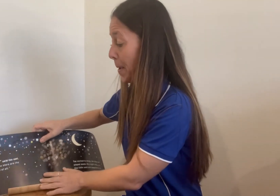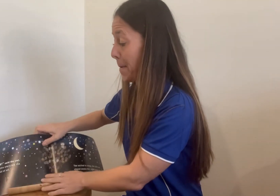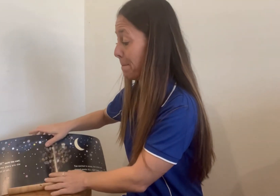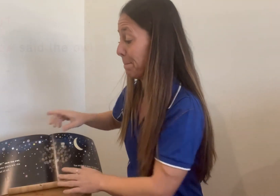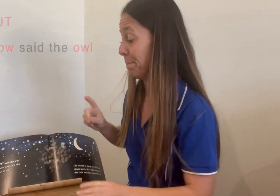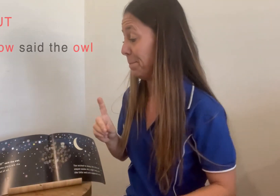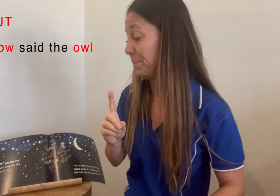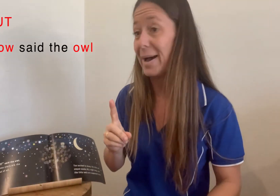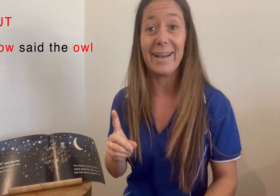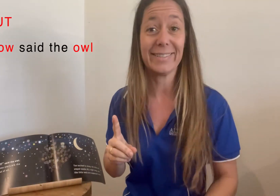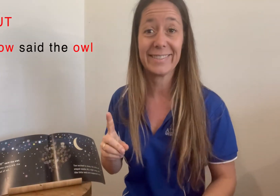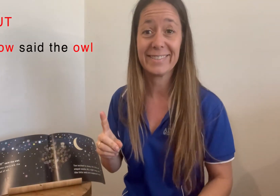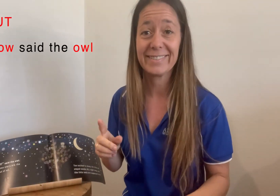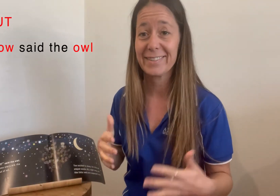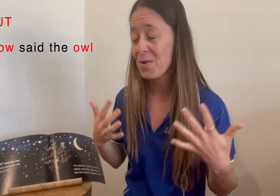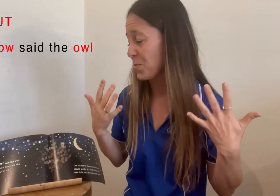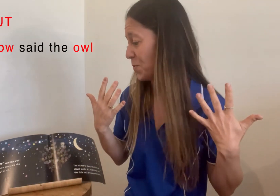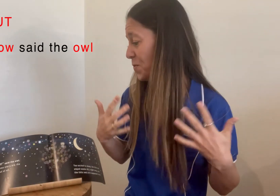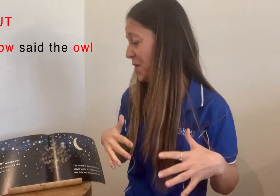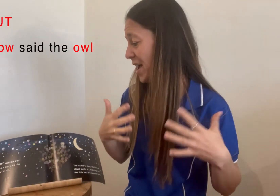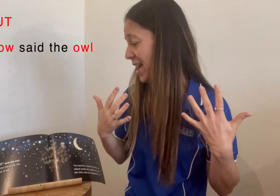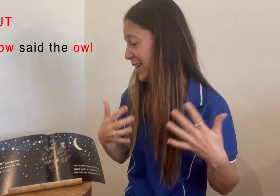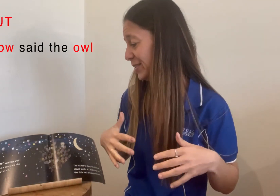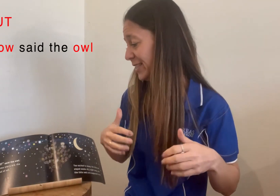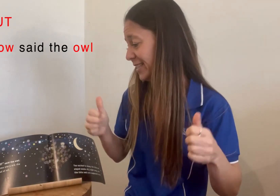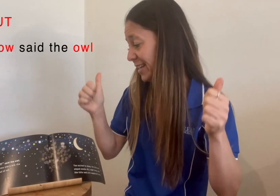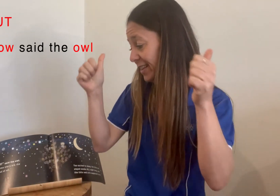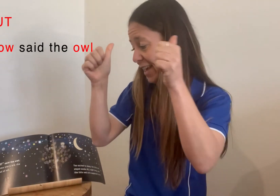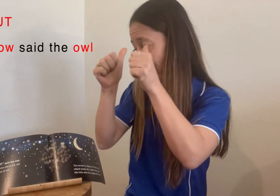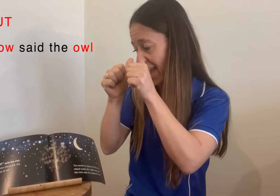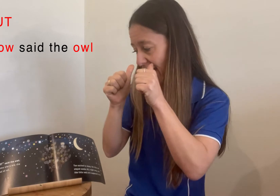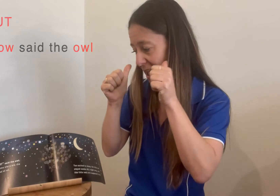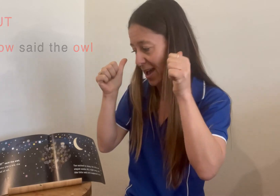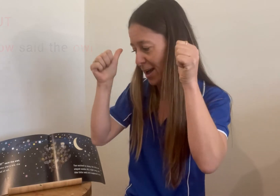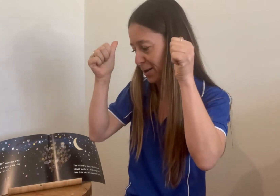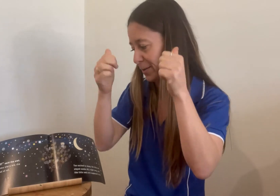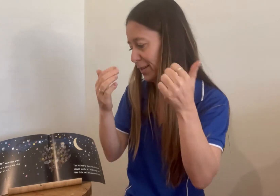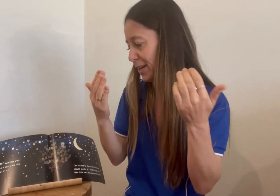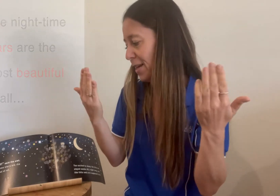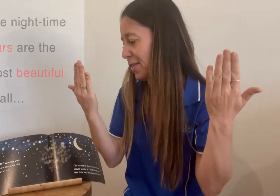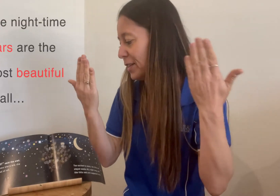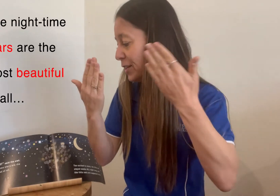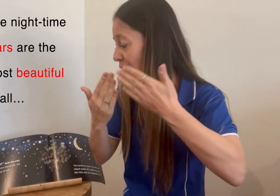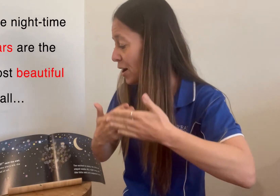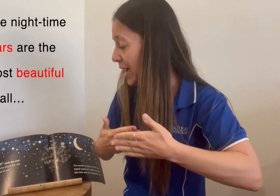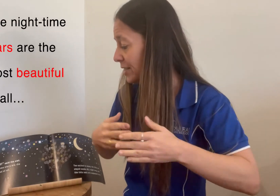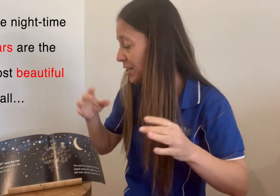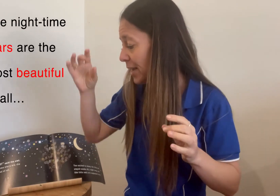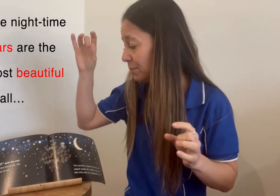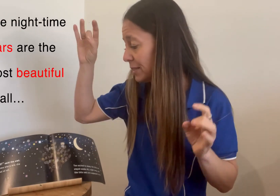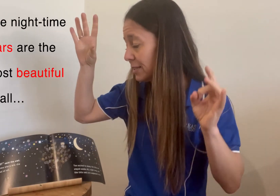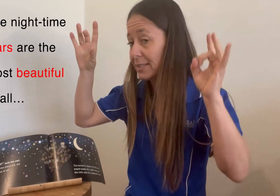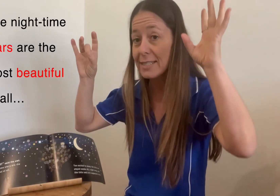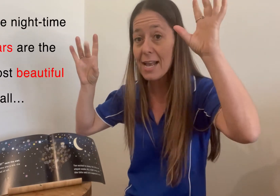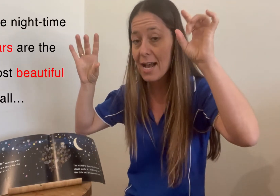But, wow, said the owl. The nighttime stars